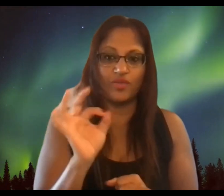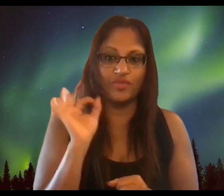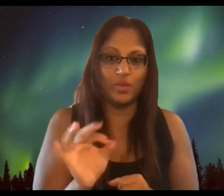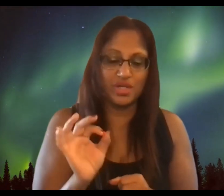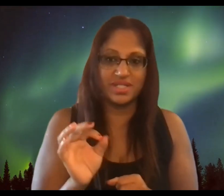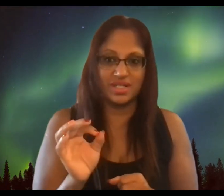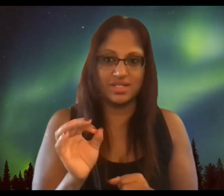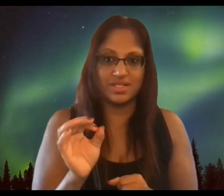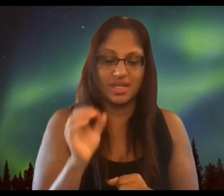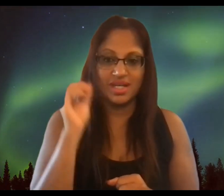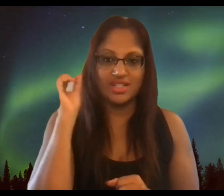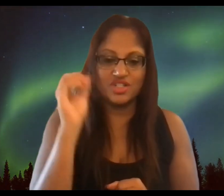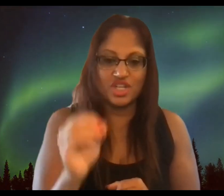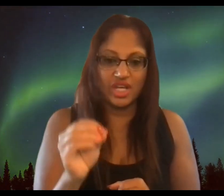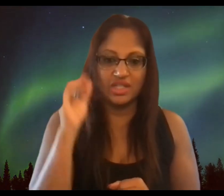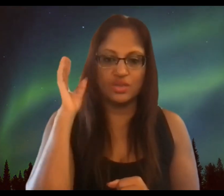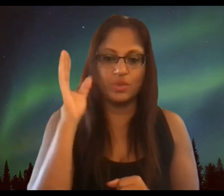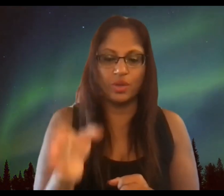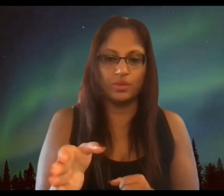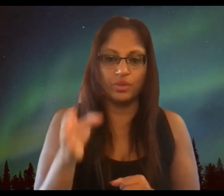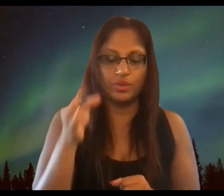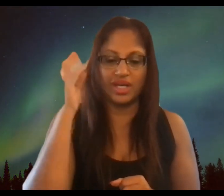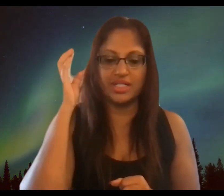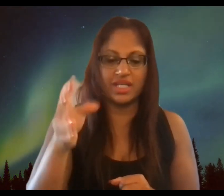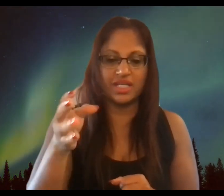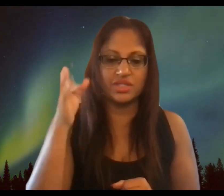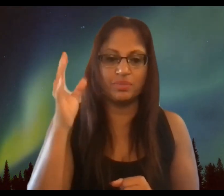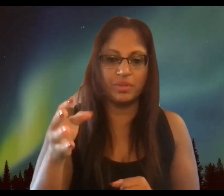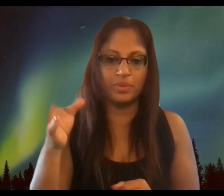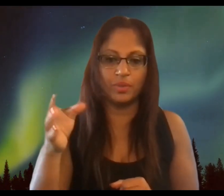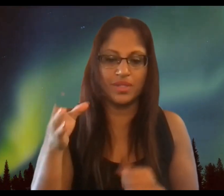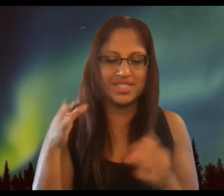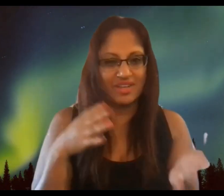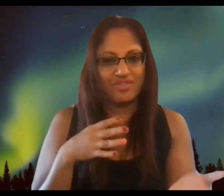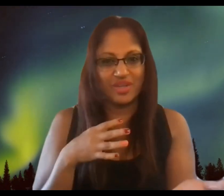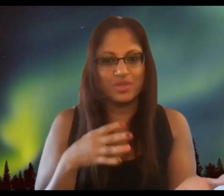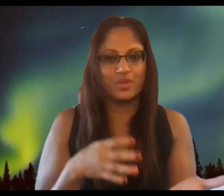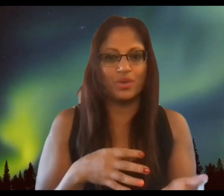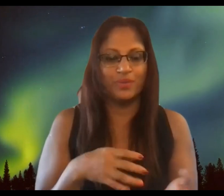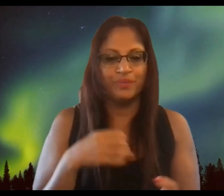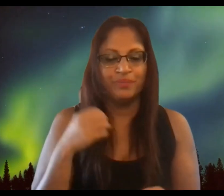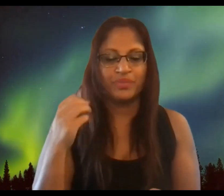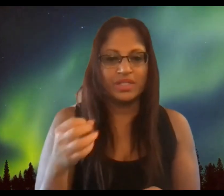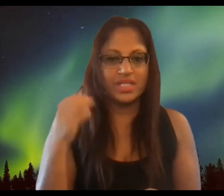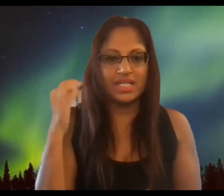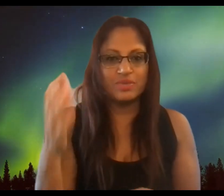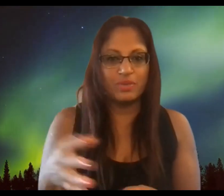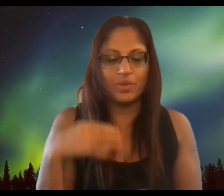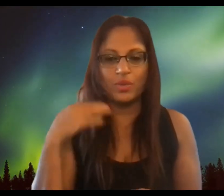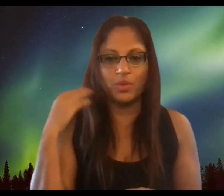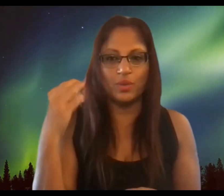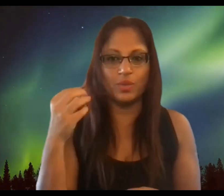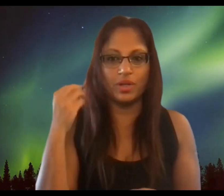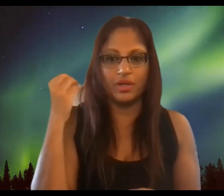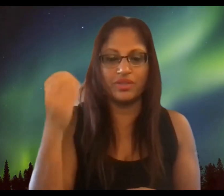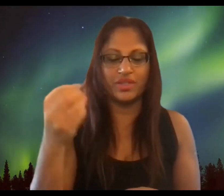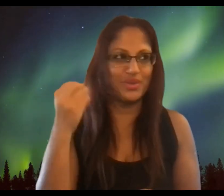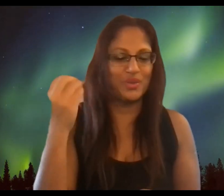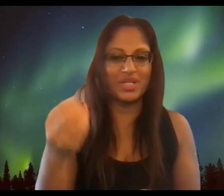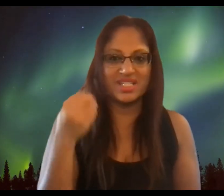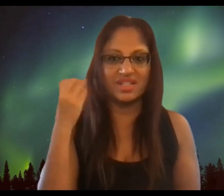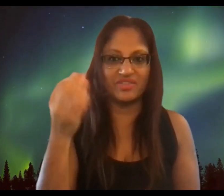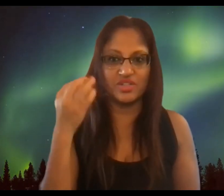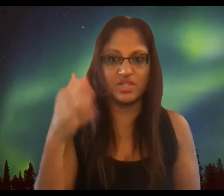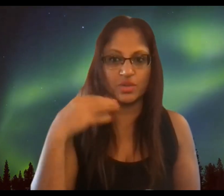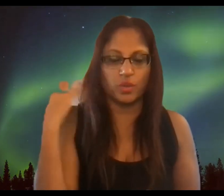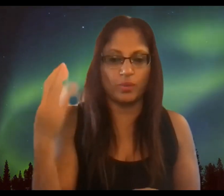takes our voices to change we all know that it takes the people what's that famous quote it takes people who uh think